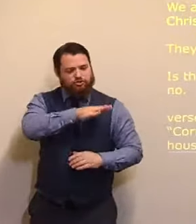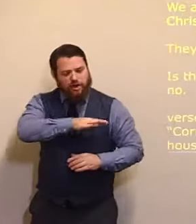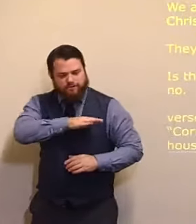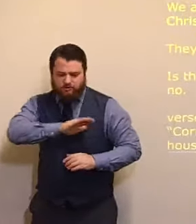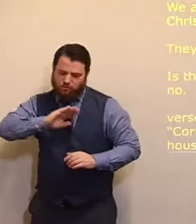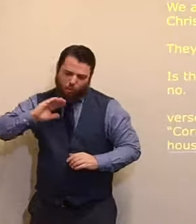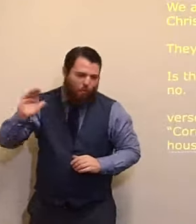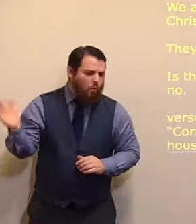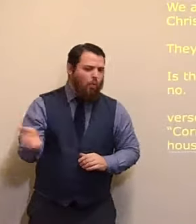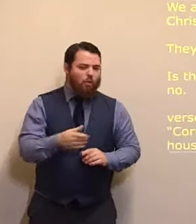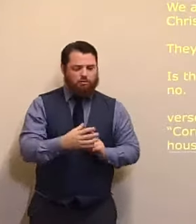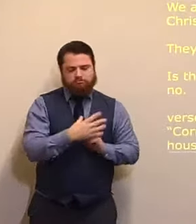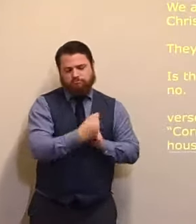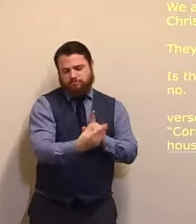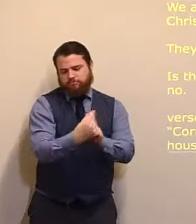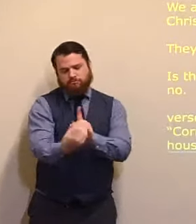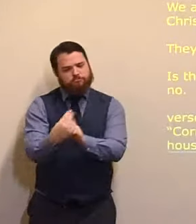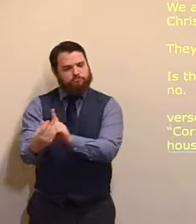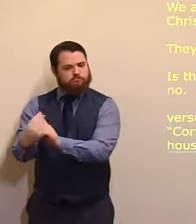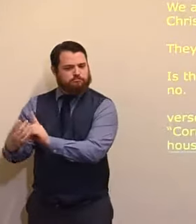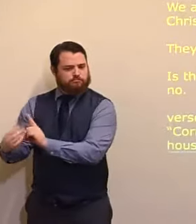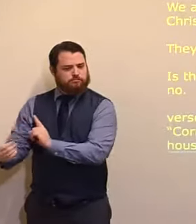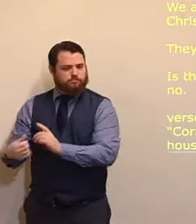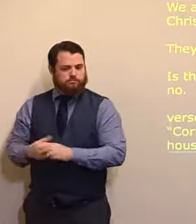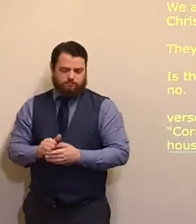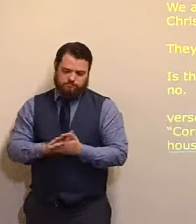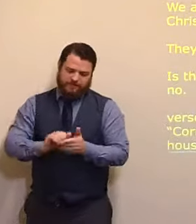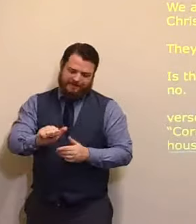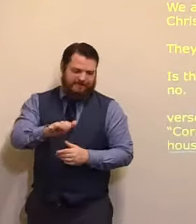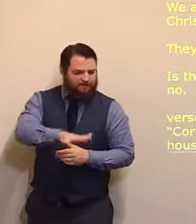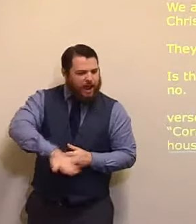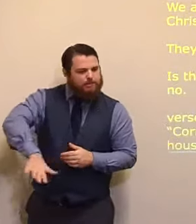was moved, untouched, by that, that fear of God.